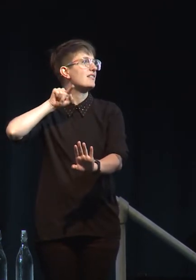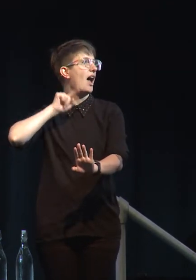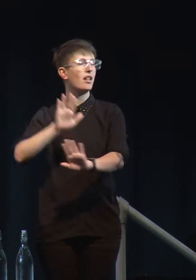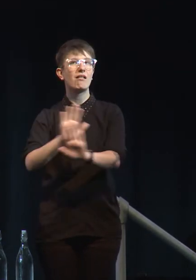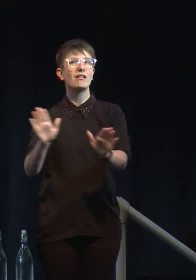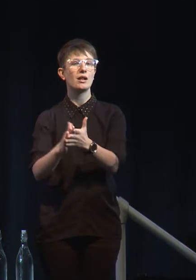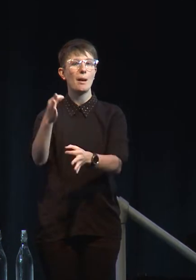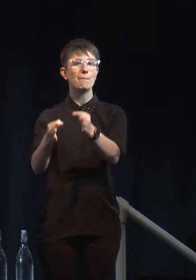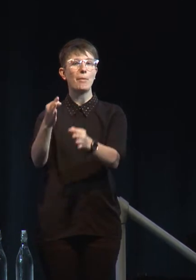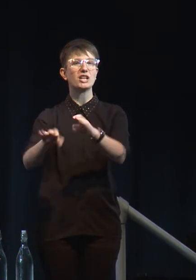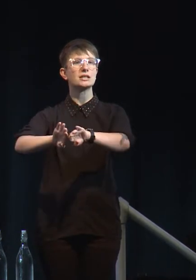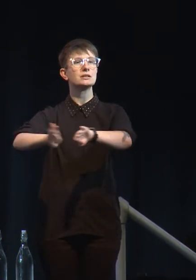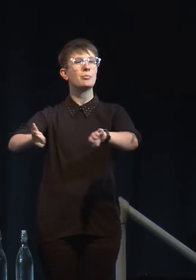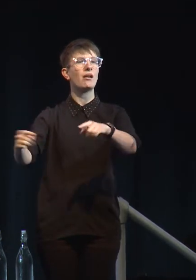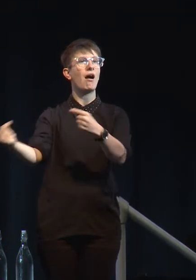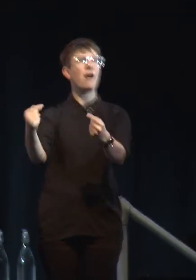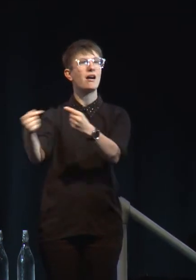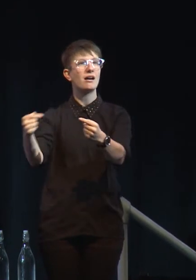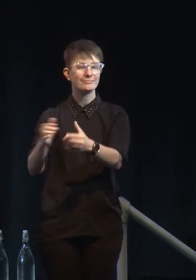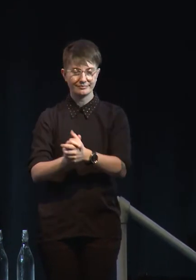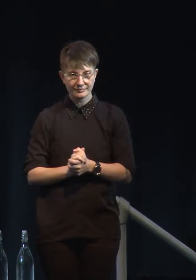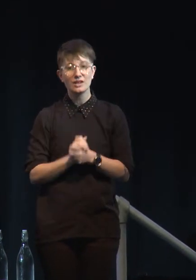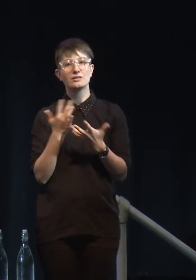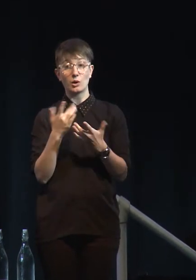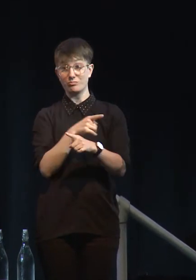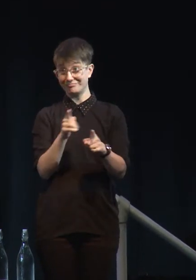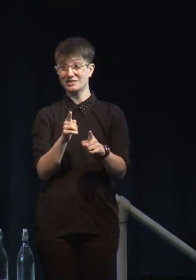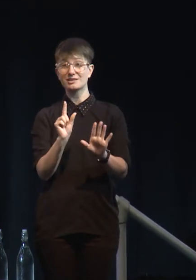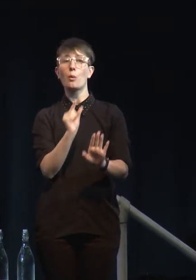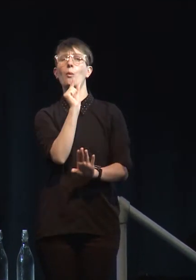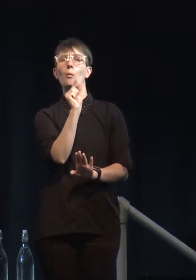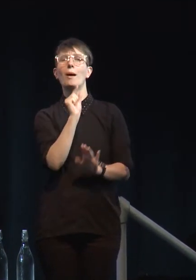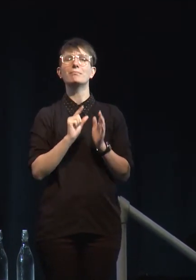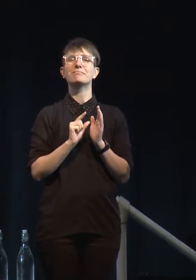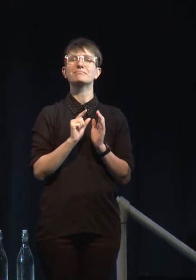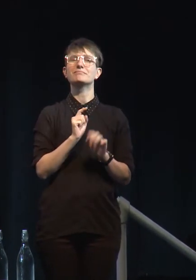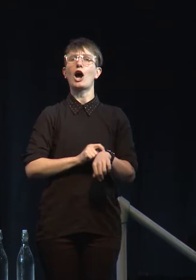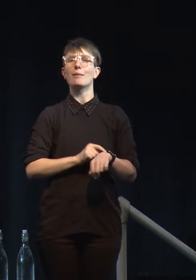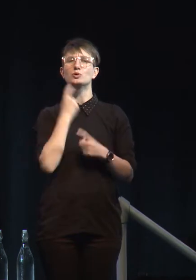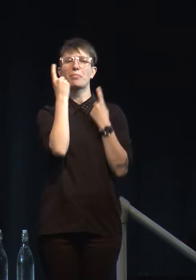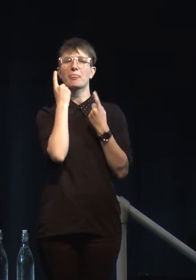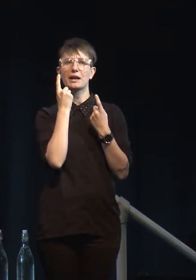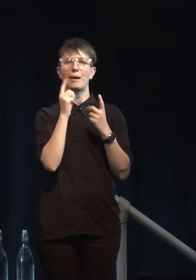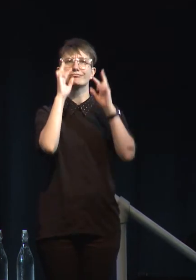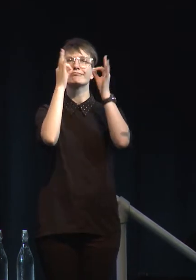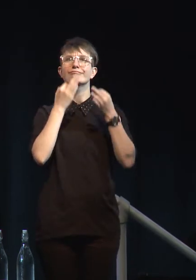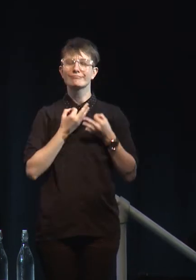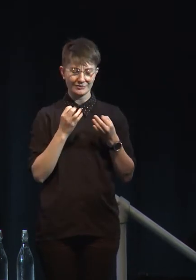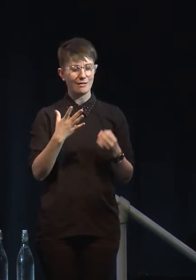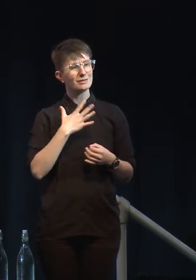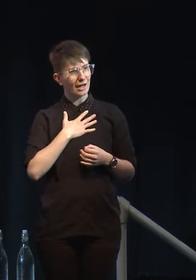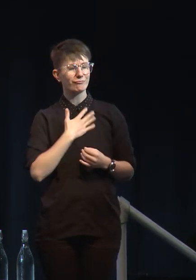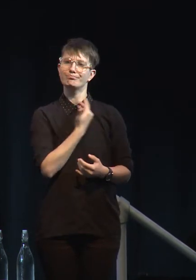politics and all of that sort of thing. So just take a moment to be proud of yourselves and have that little bit of an outsider